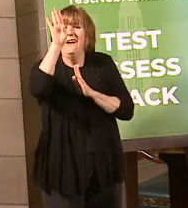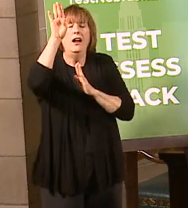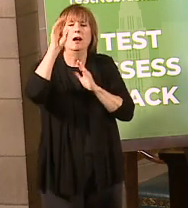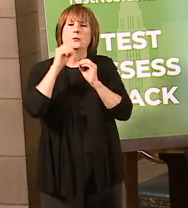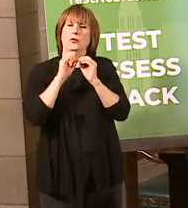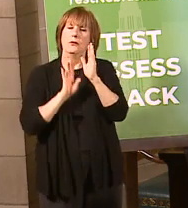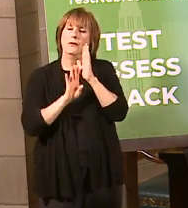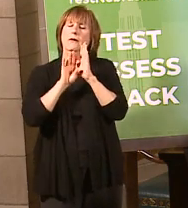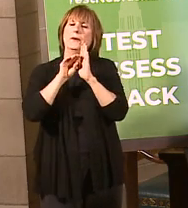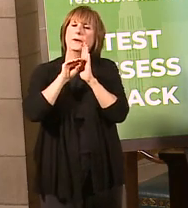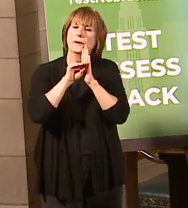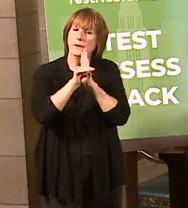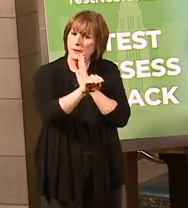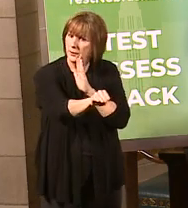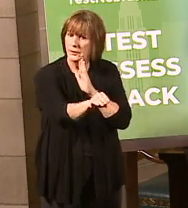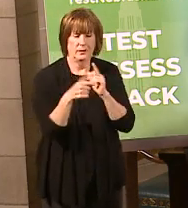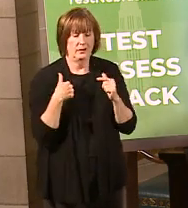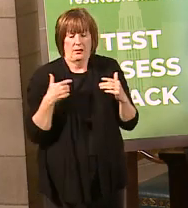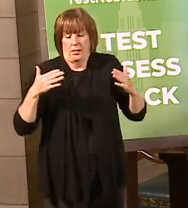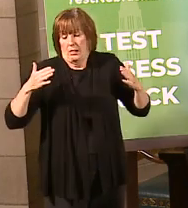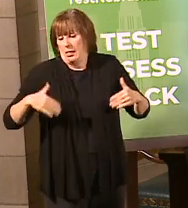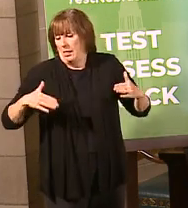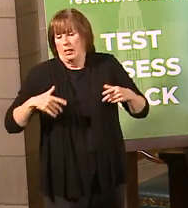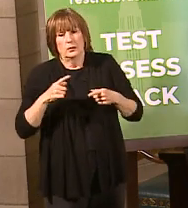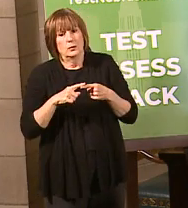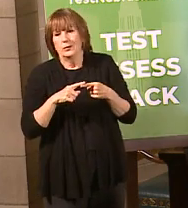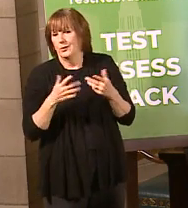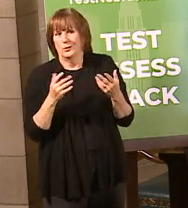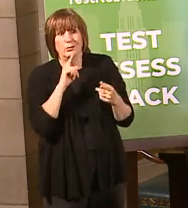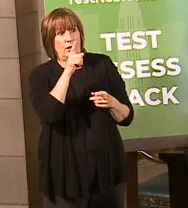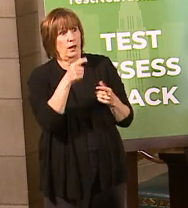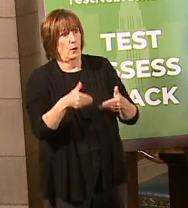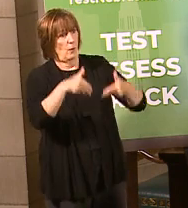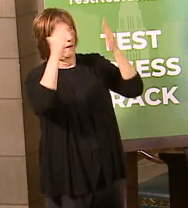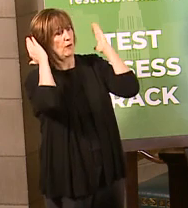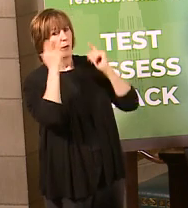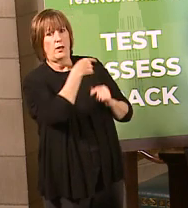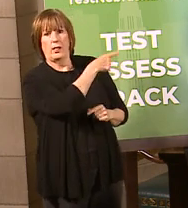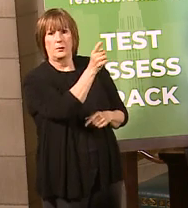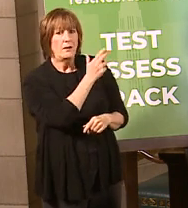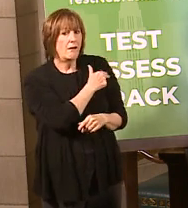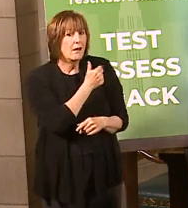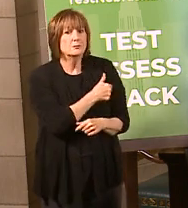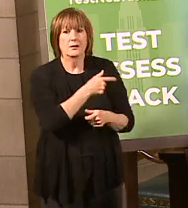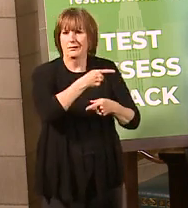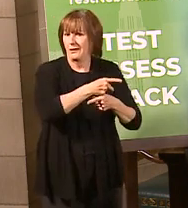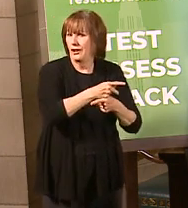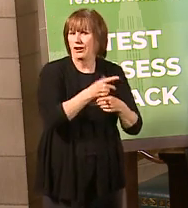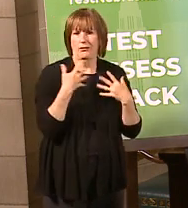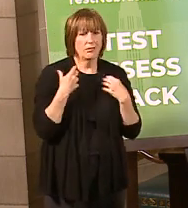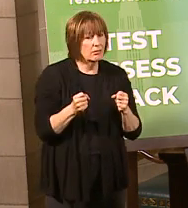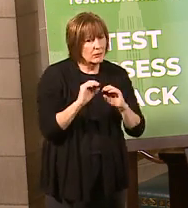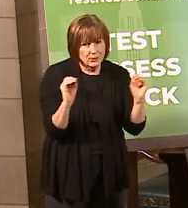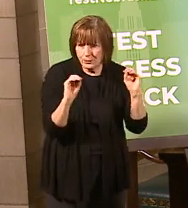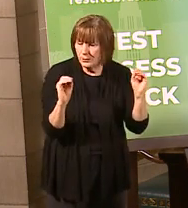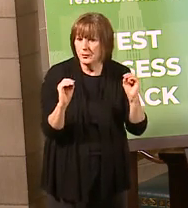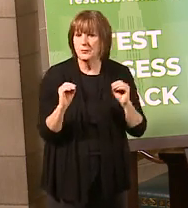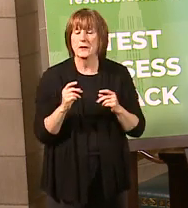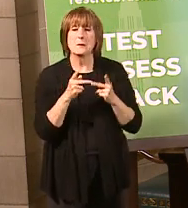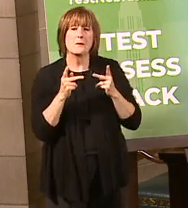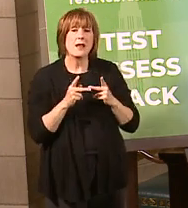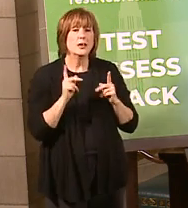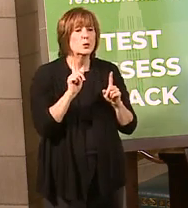We have not even come close to overwhelming our health care system. In the places where we have hot spots, places like Grand Island,